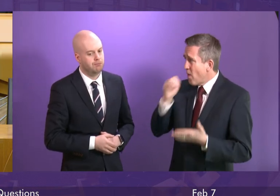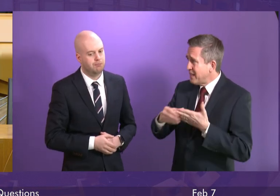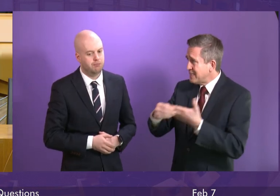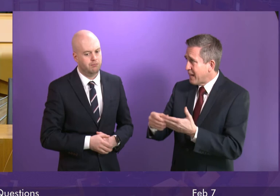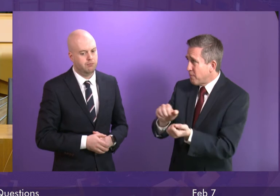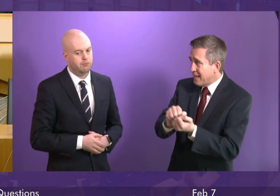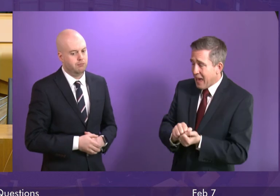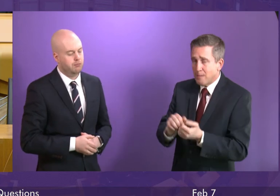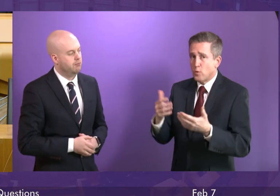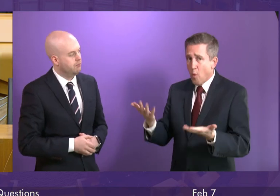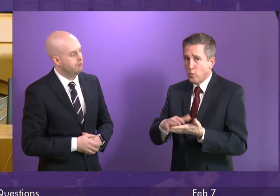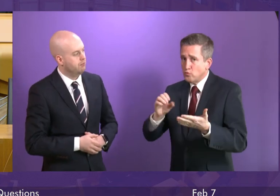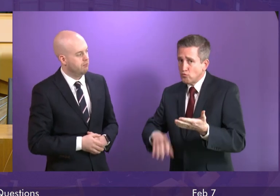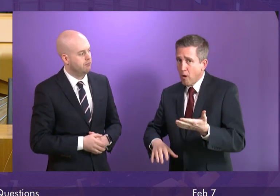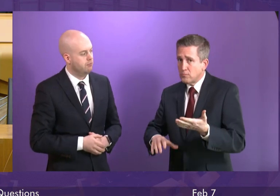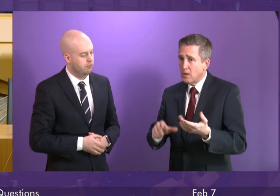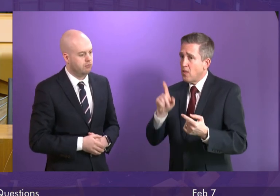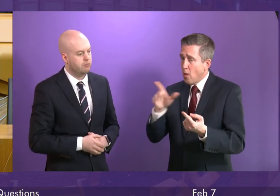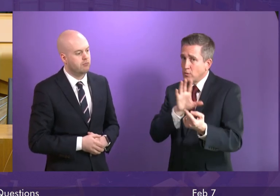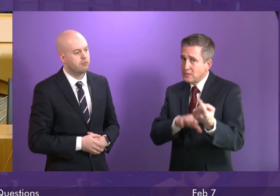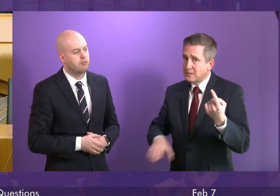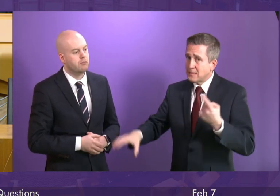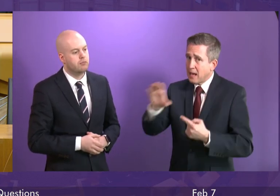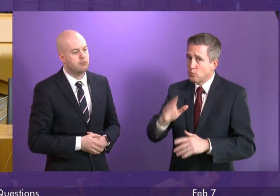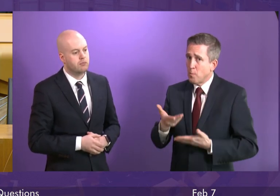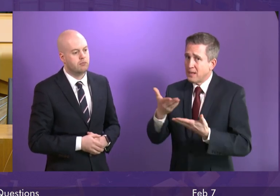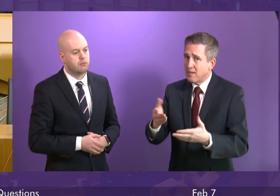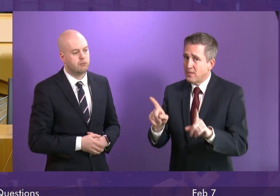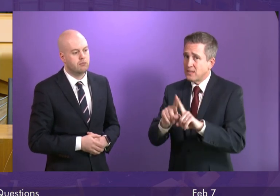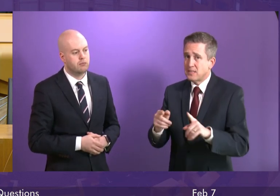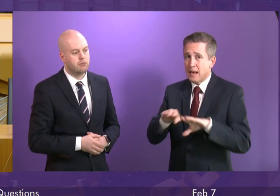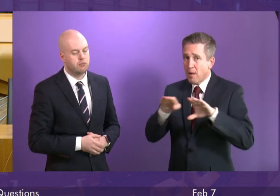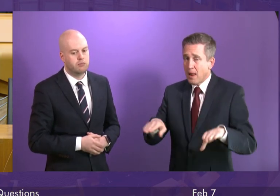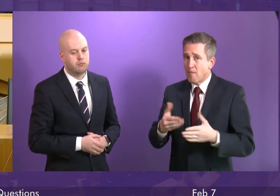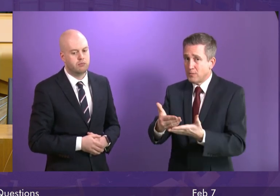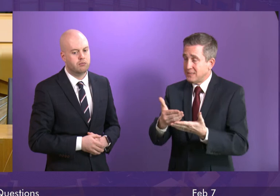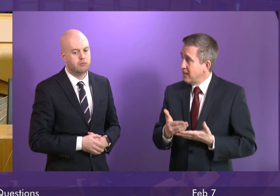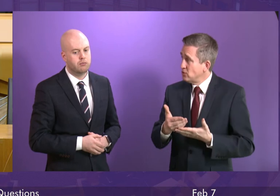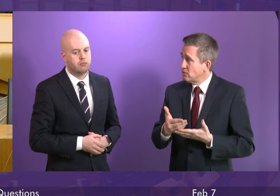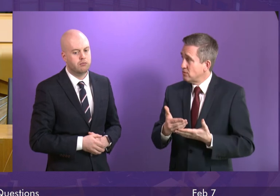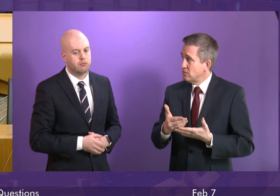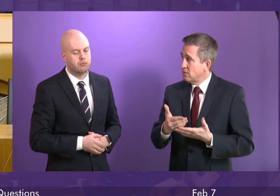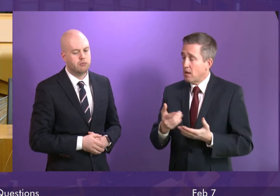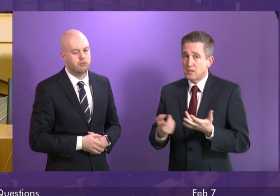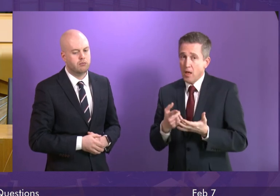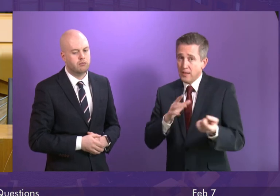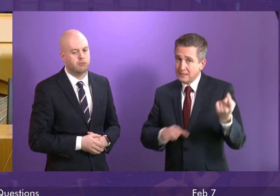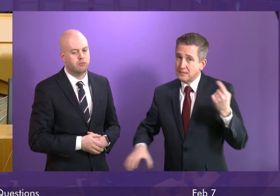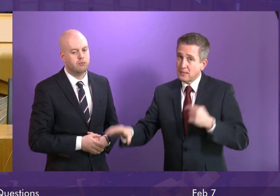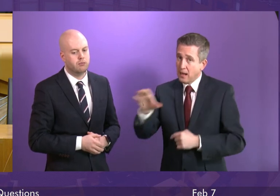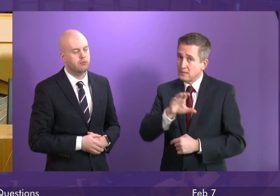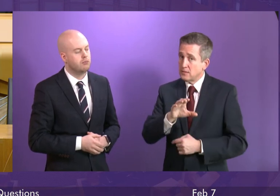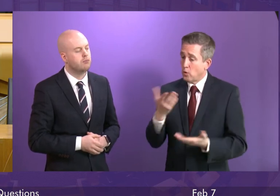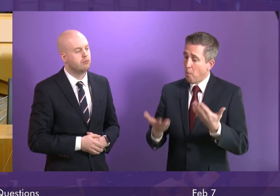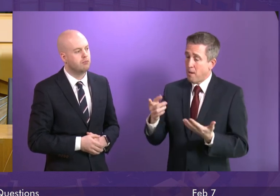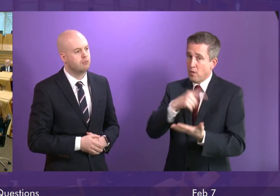corrected and that all Ramsar sites in Scotland will continue to be given the same level of protection as designated Natura sites, as is the case in the